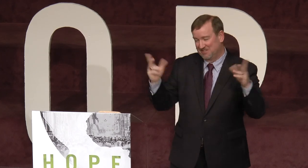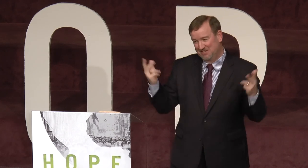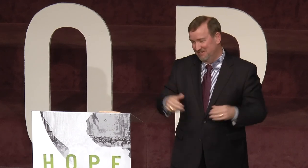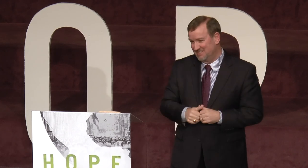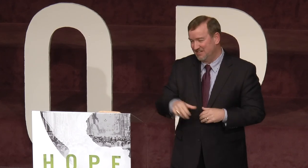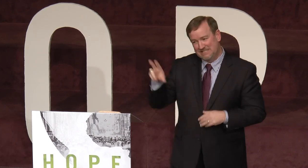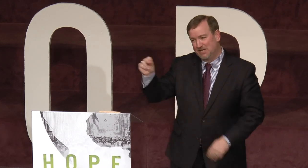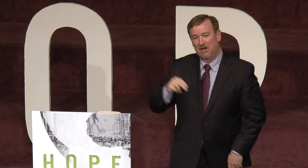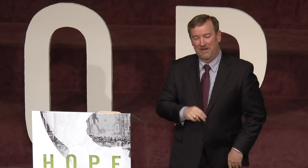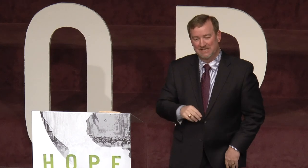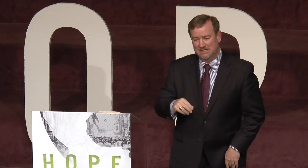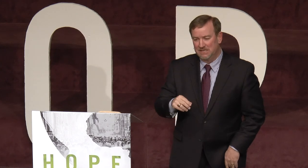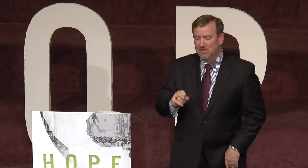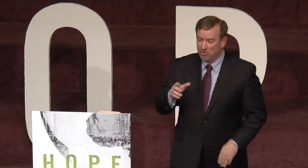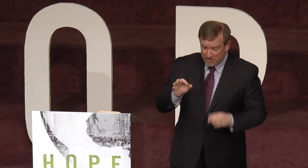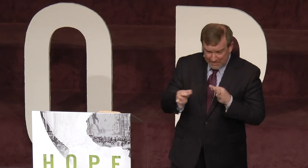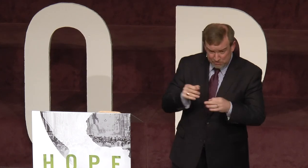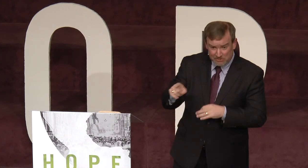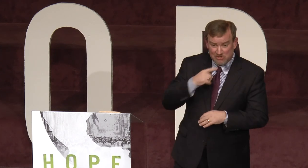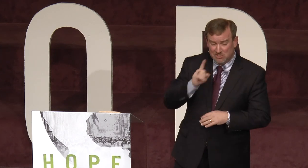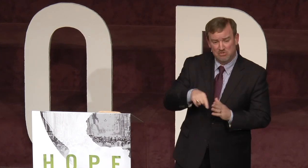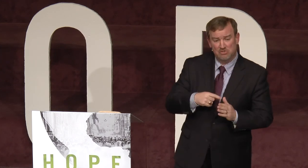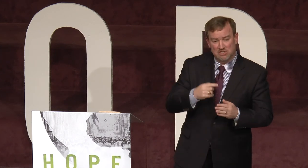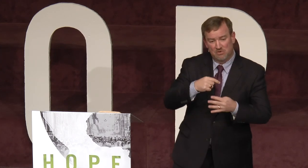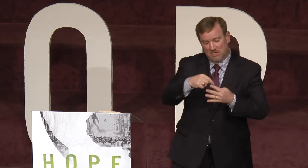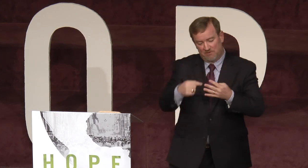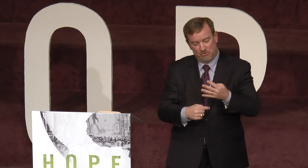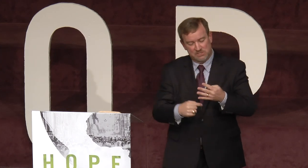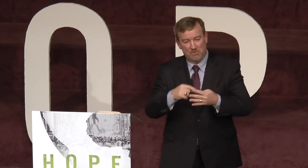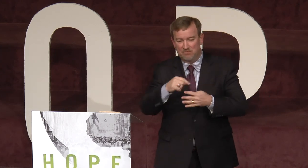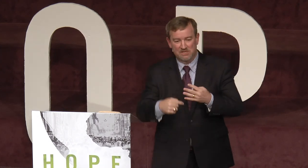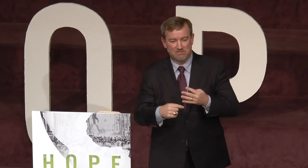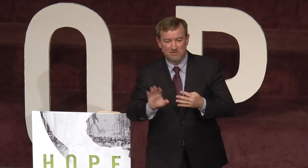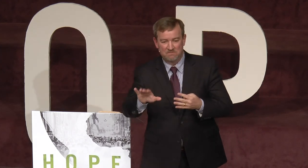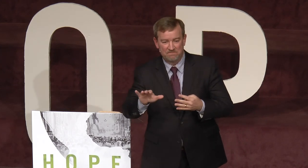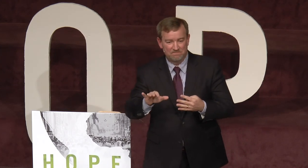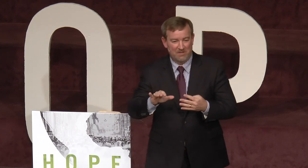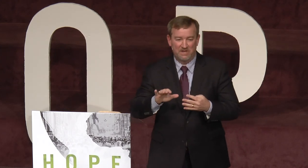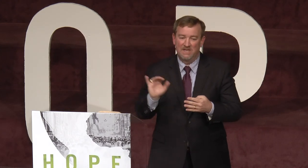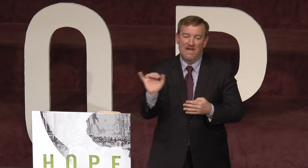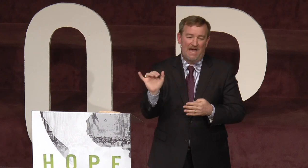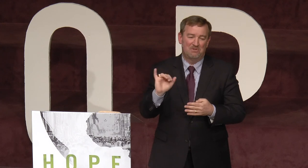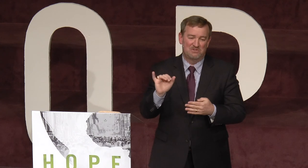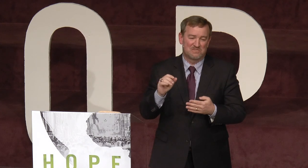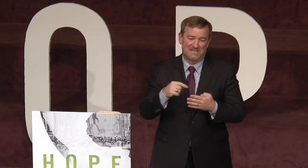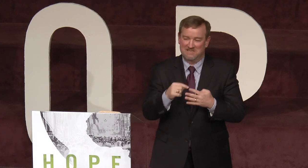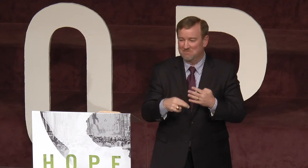of the two. And so he said no. And I said, well, could I explain to you? He said, sure. So, of course, I went right through. By the way, I've been using that same